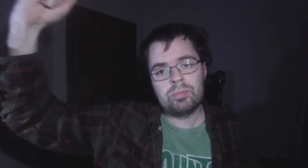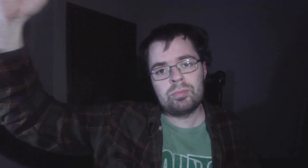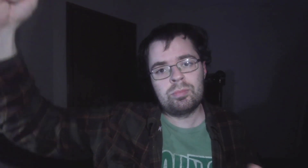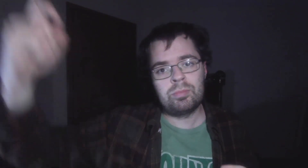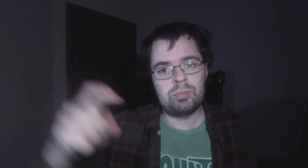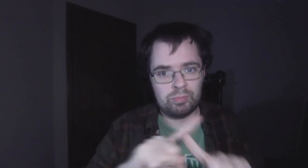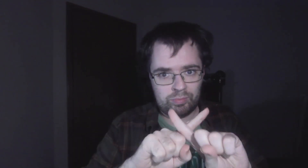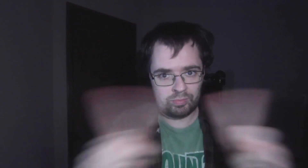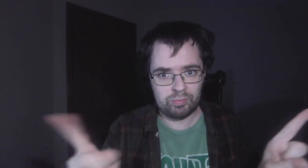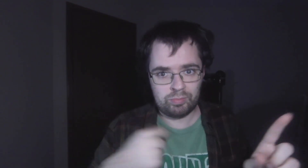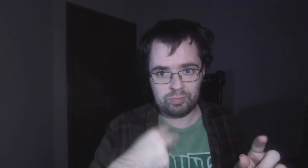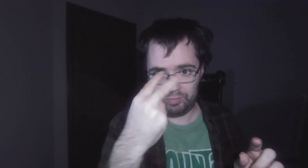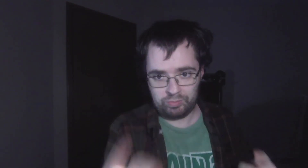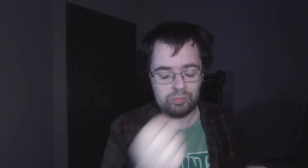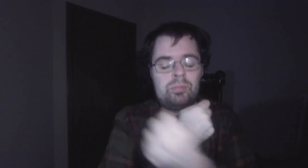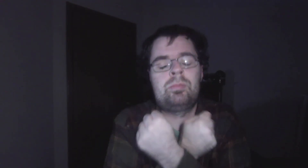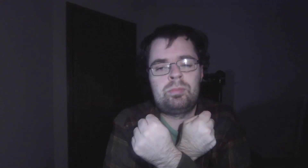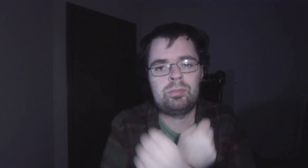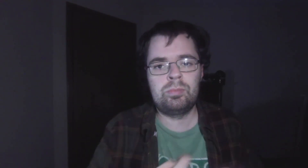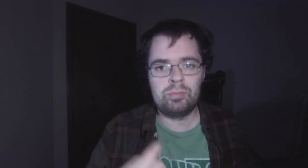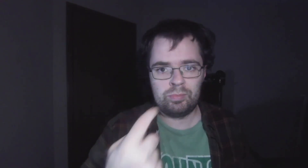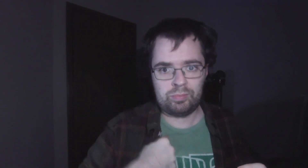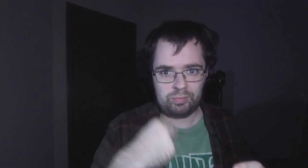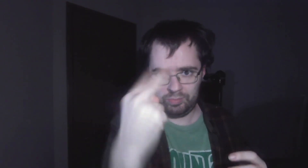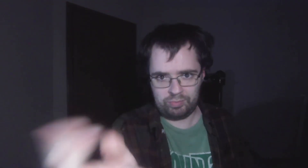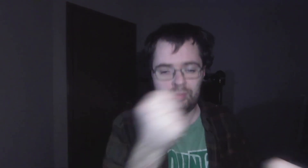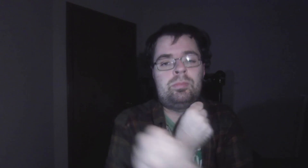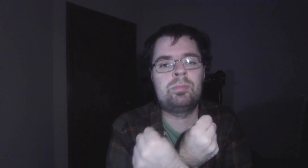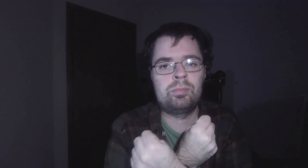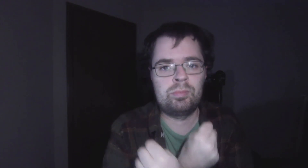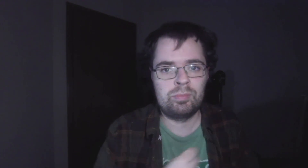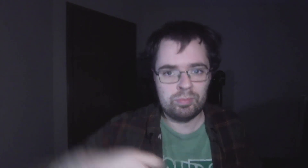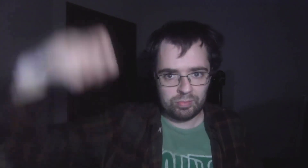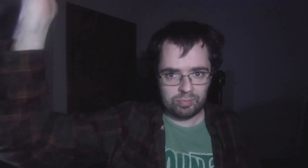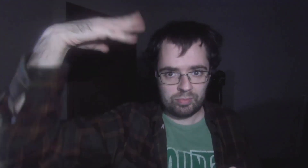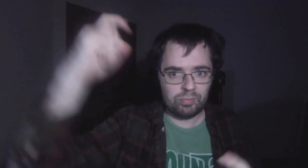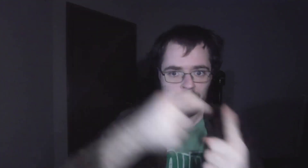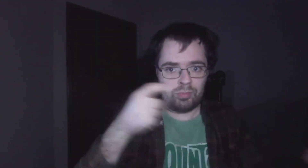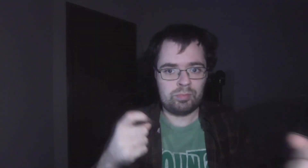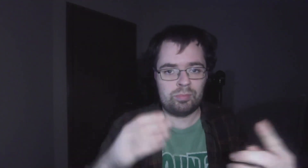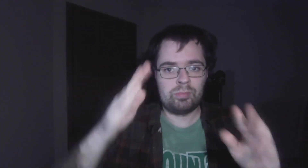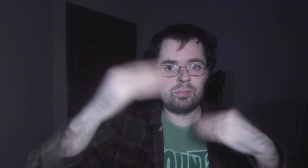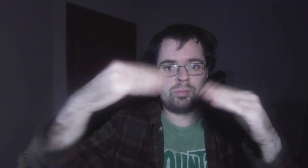But I see love, I see love, I light of heaven